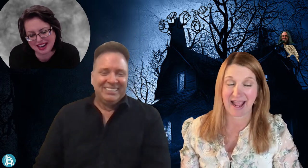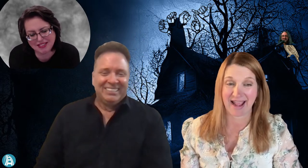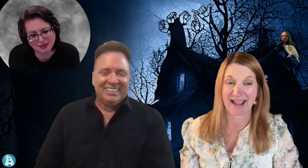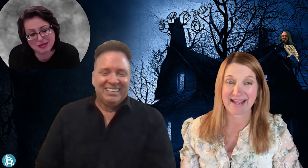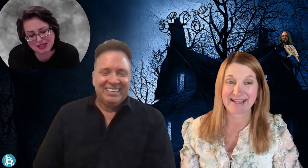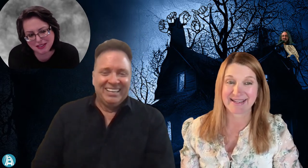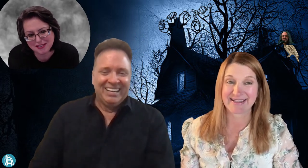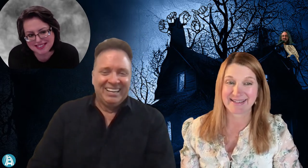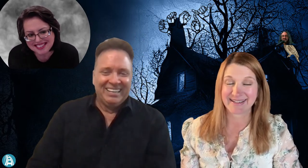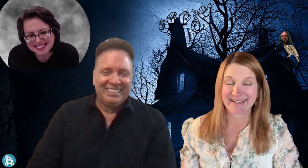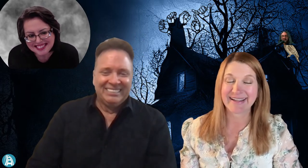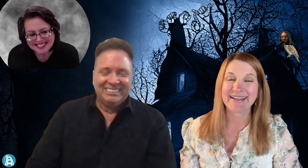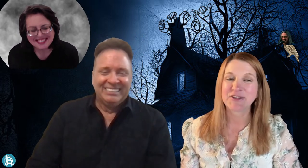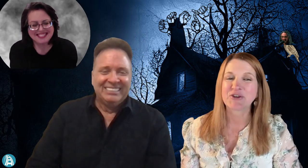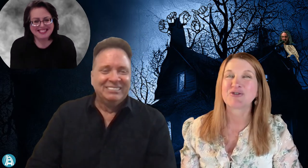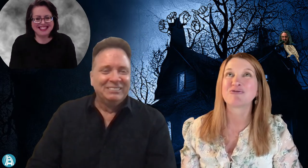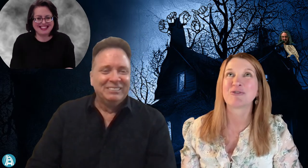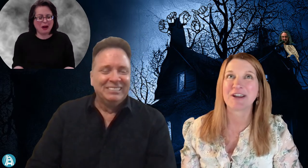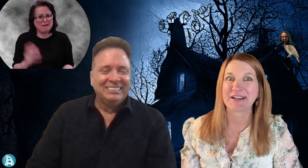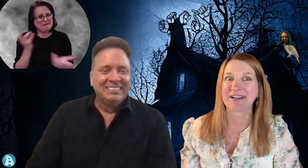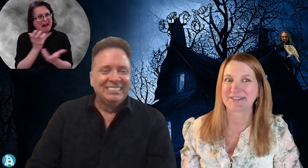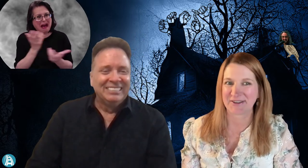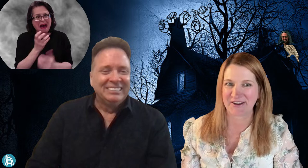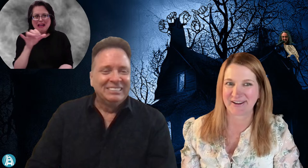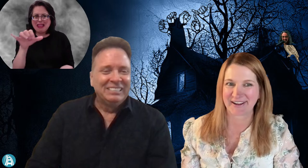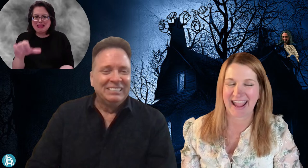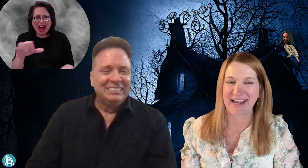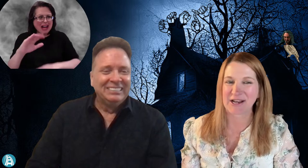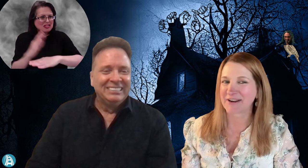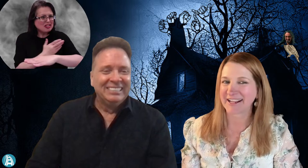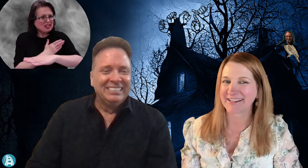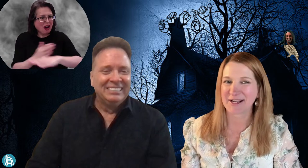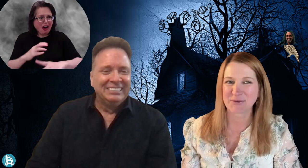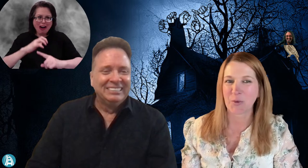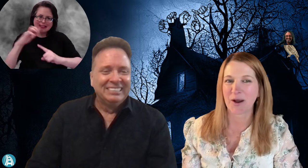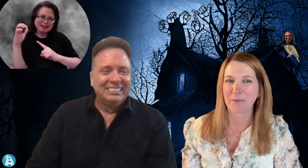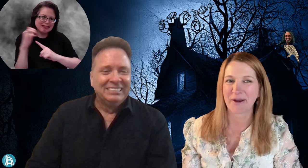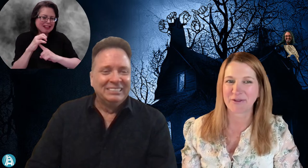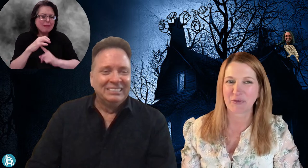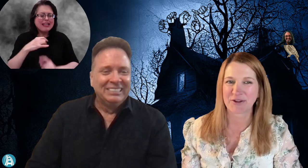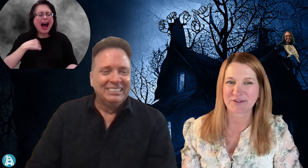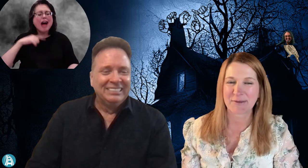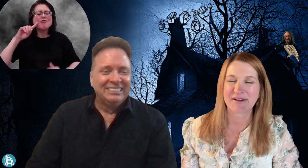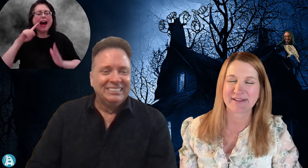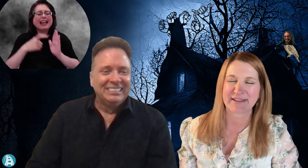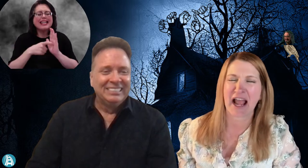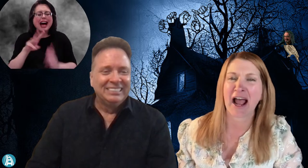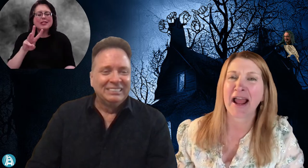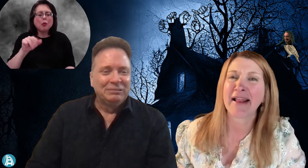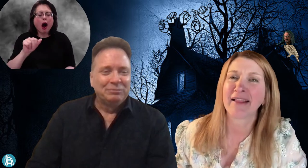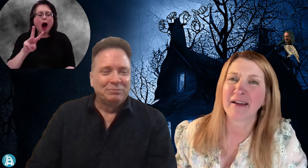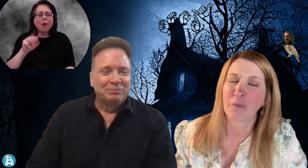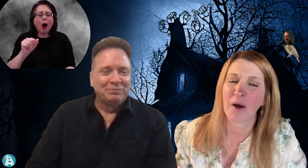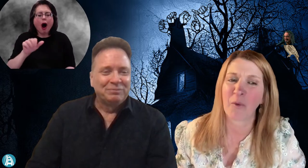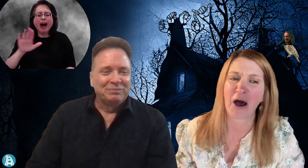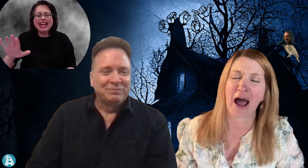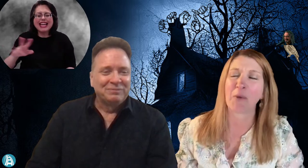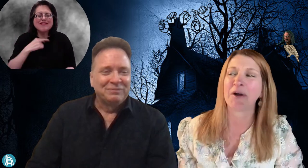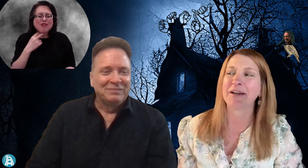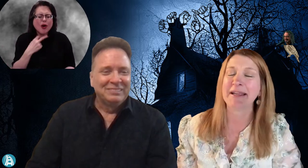everyone to be involved. It's a great song. And I recognize Wawa's voice immediately. I love Wawa. I wanted